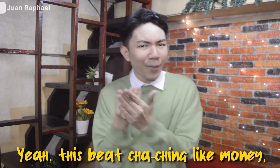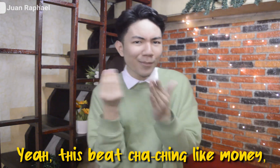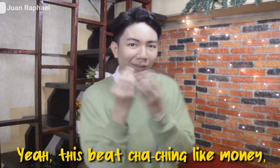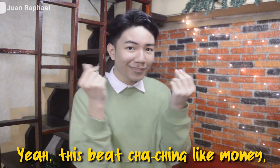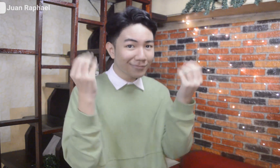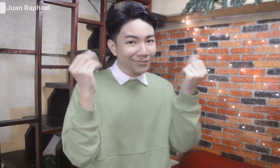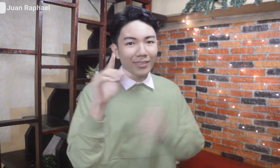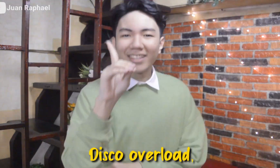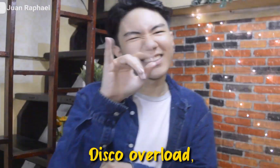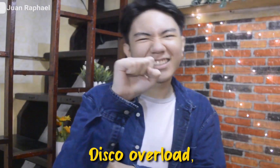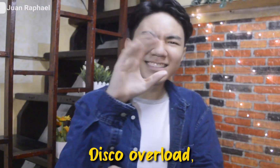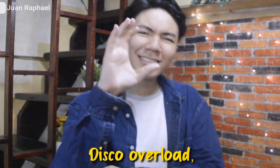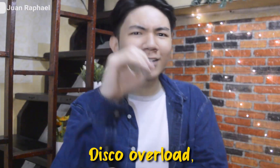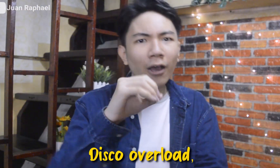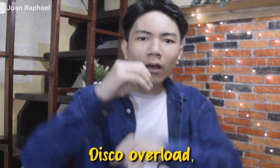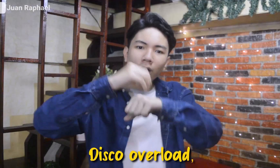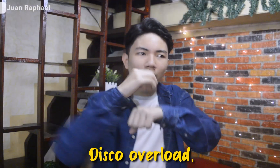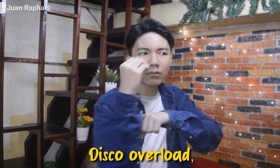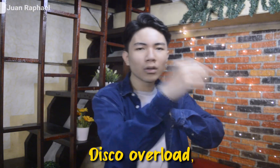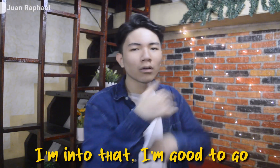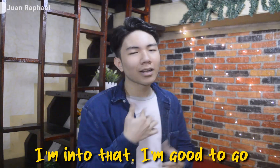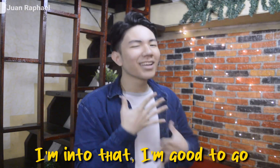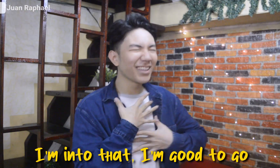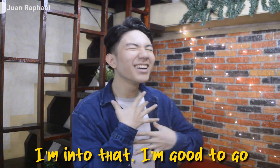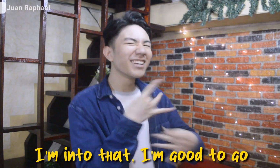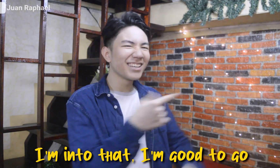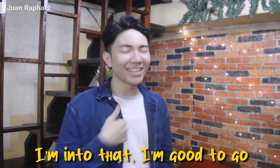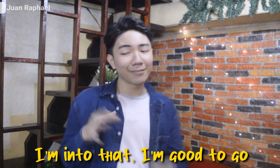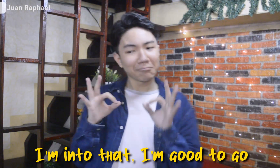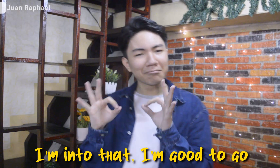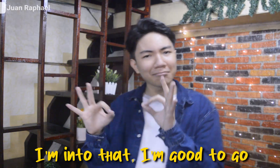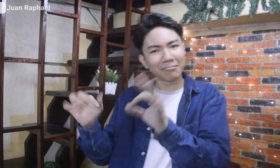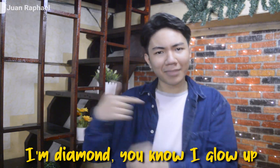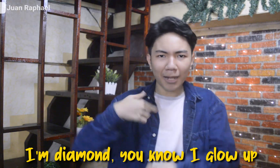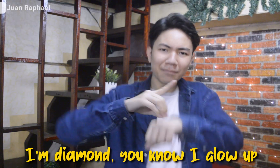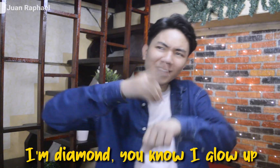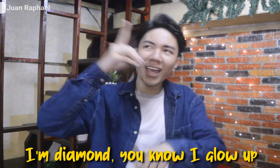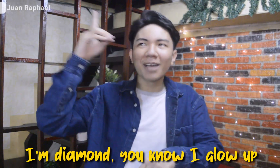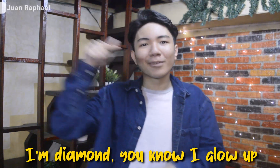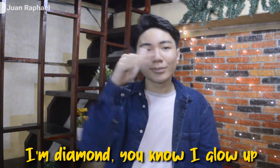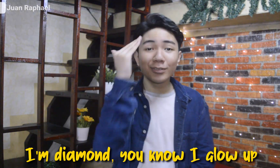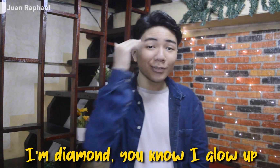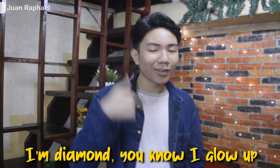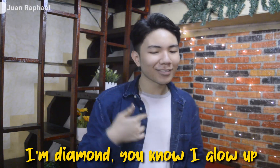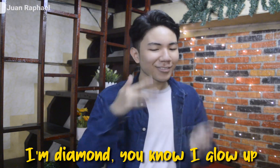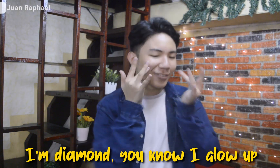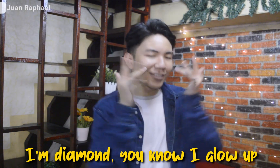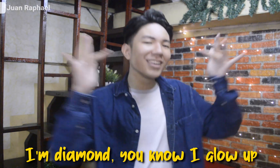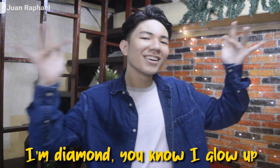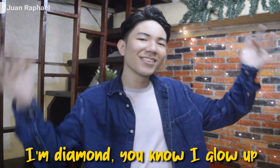like money This girl overload, I mean today I'm good to go I'm diamond, you know I glow up